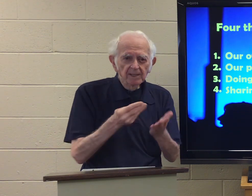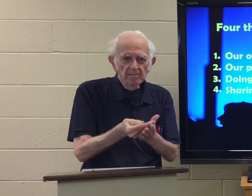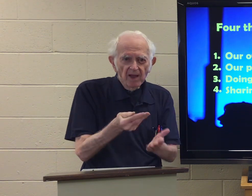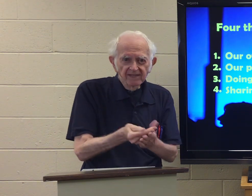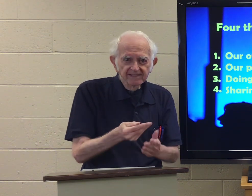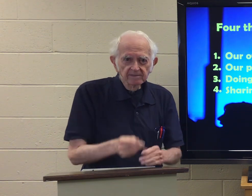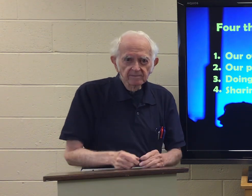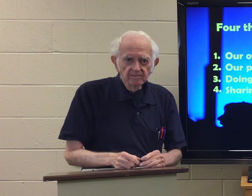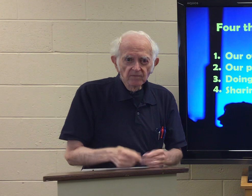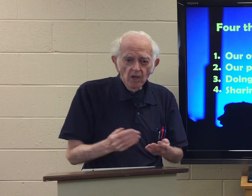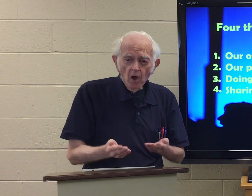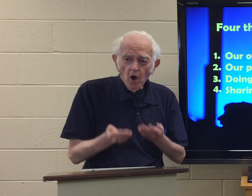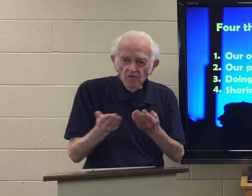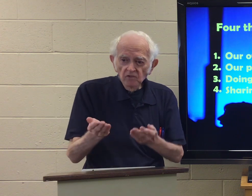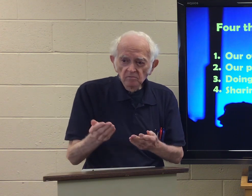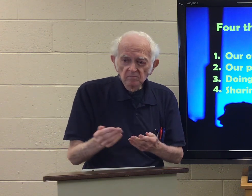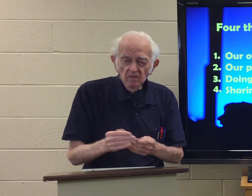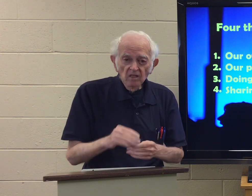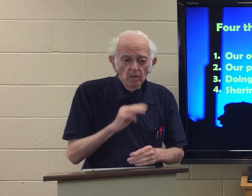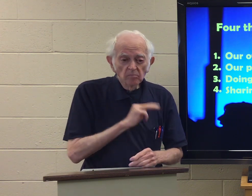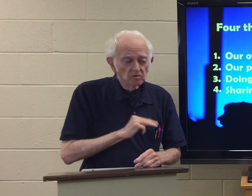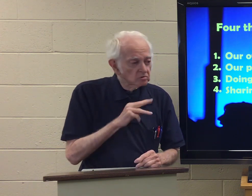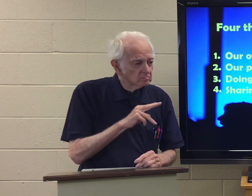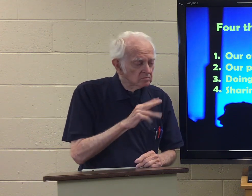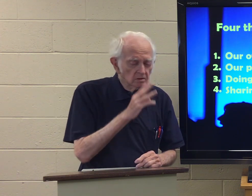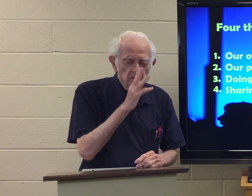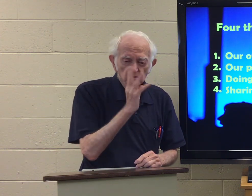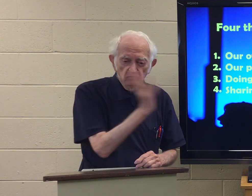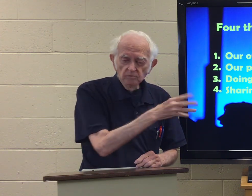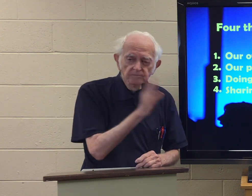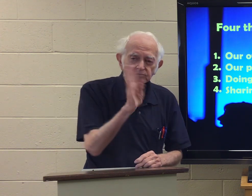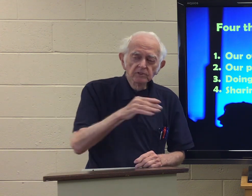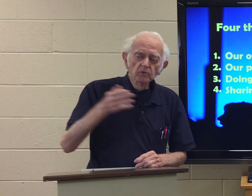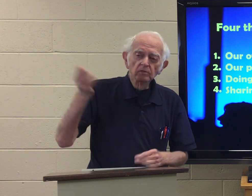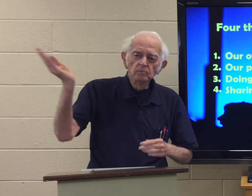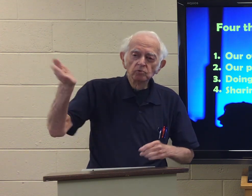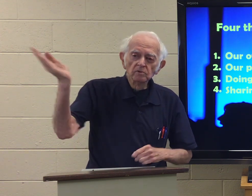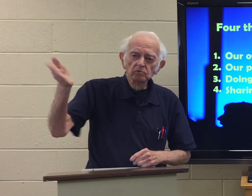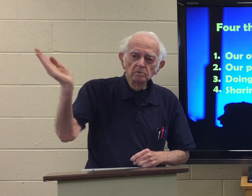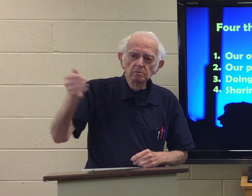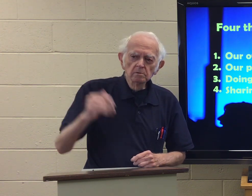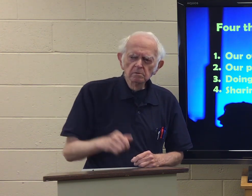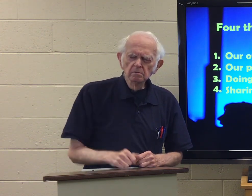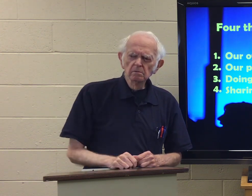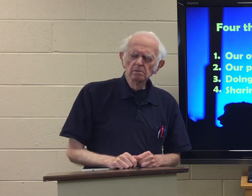that means money. He offered it. The missionary ignored him. And he kept preaching.